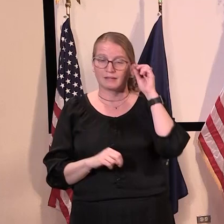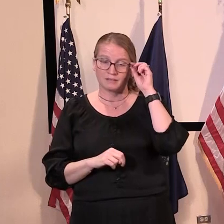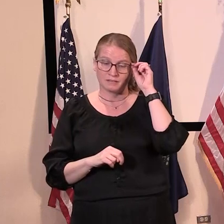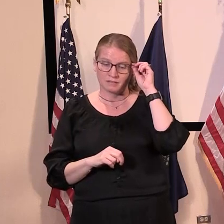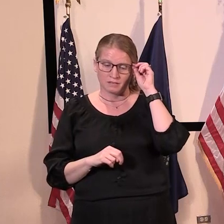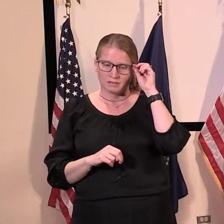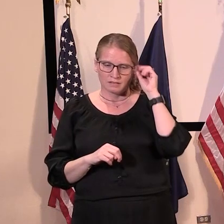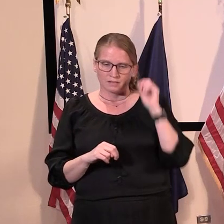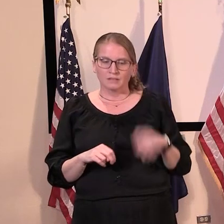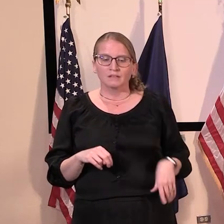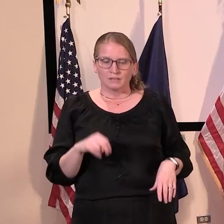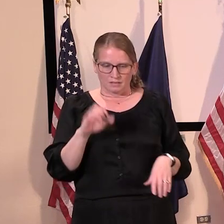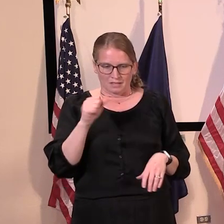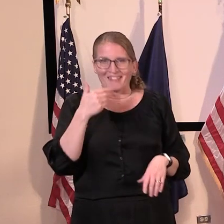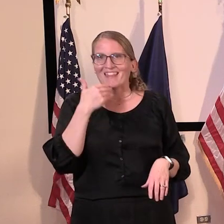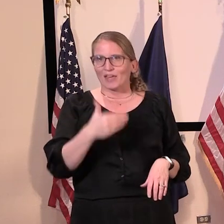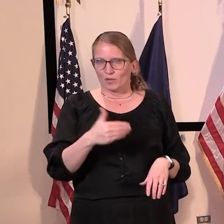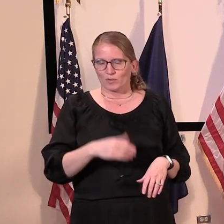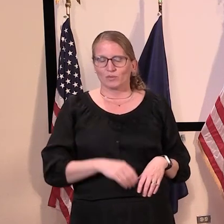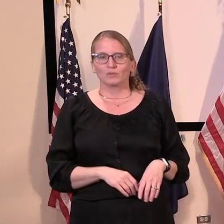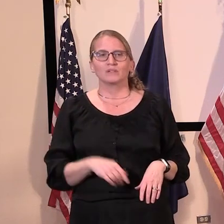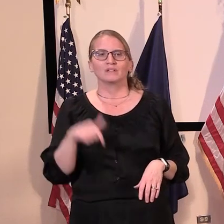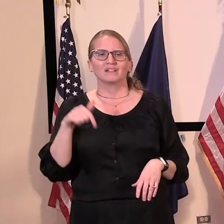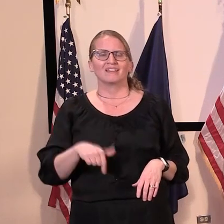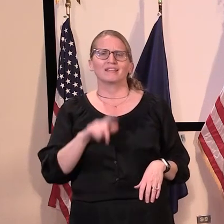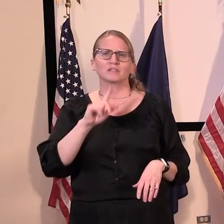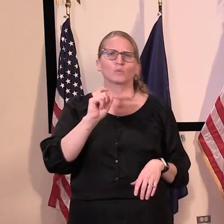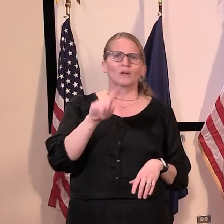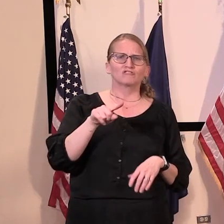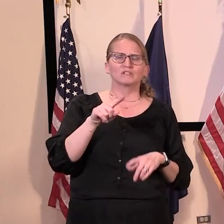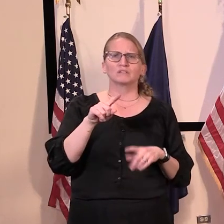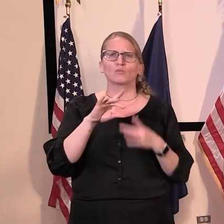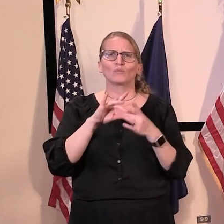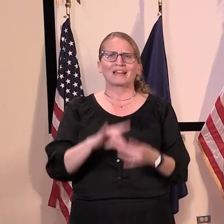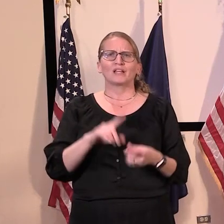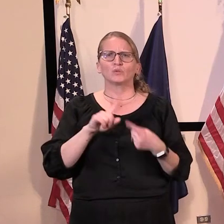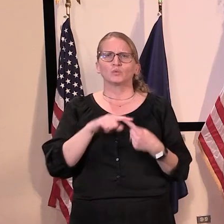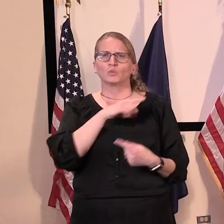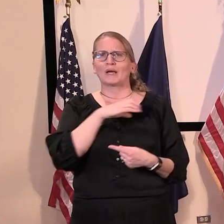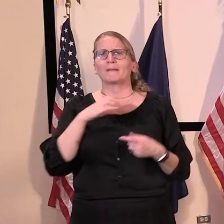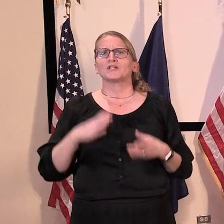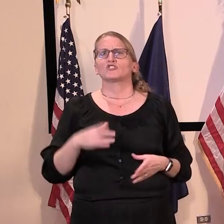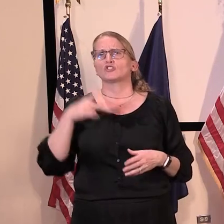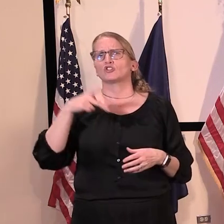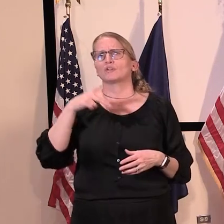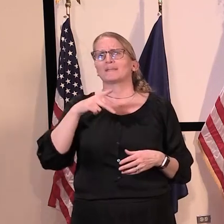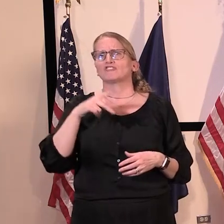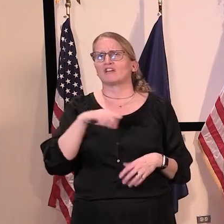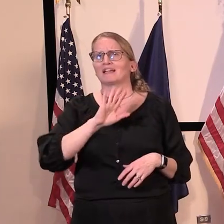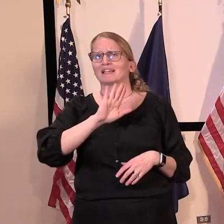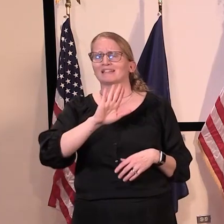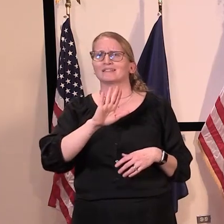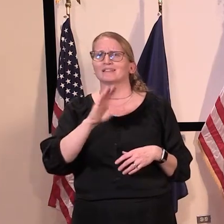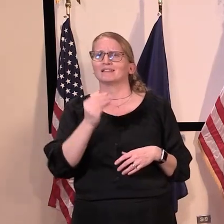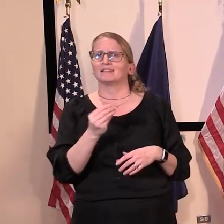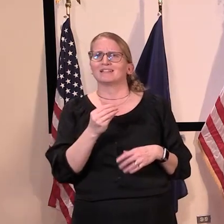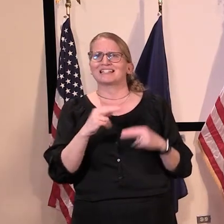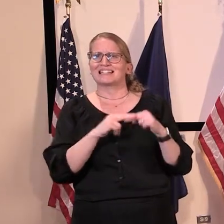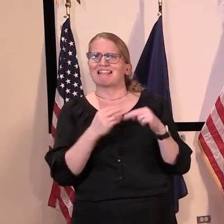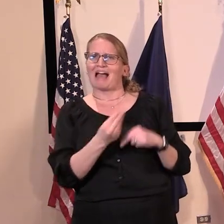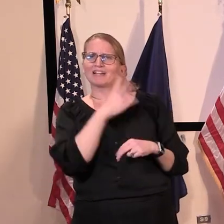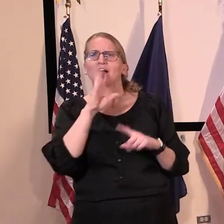Uh, yes. Thank you. Uh, this question is related to Commissioner Peechek's, um, active cases slide.